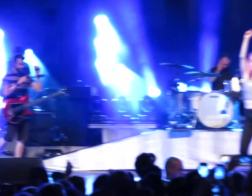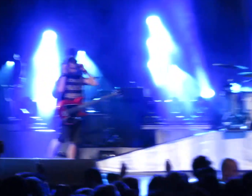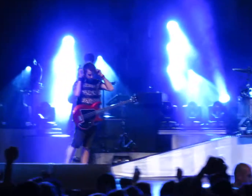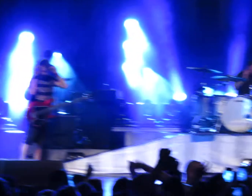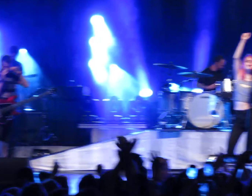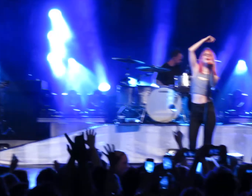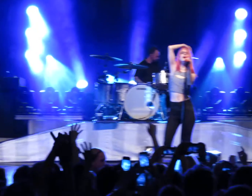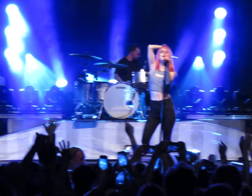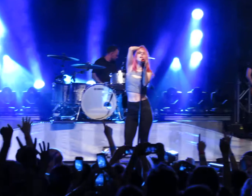Woooo!